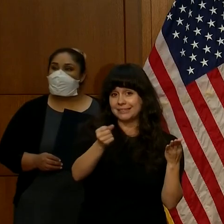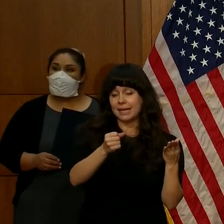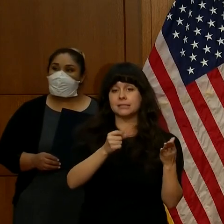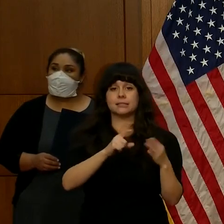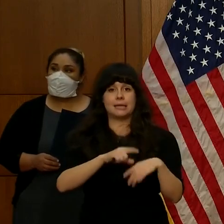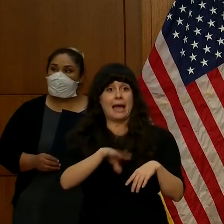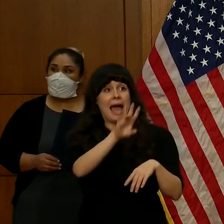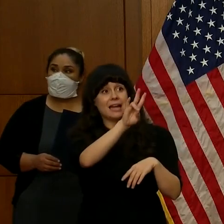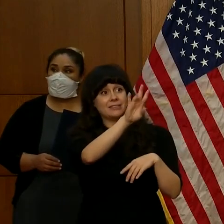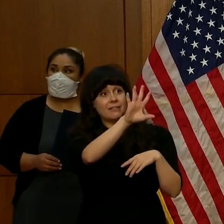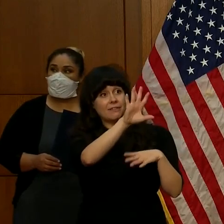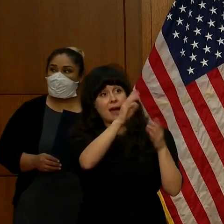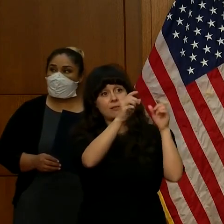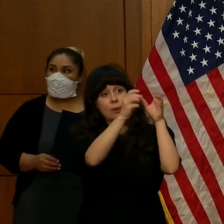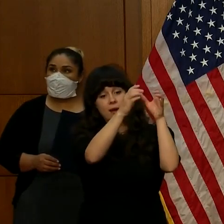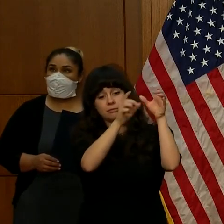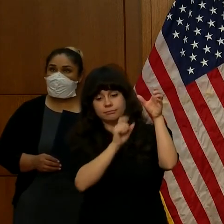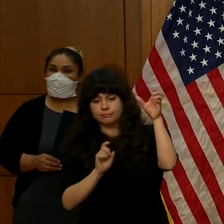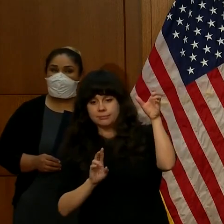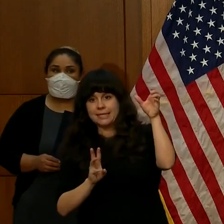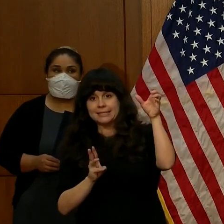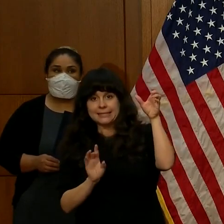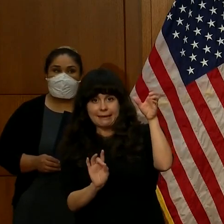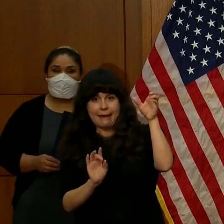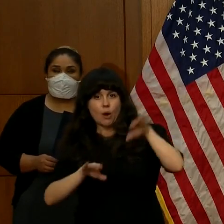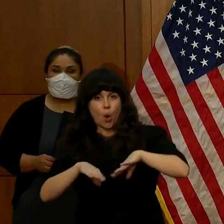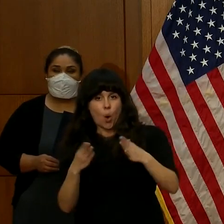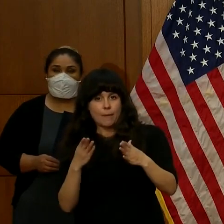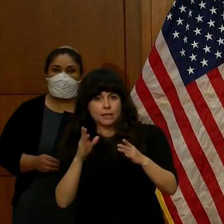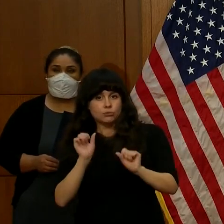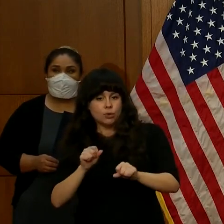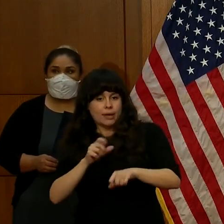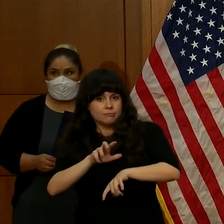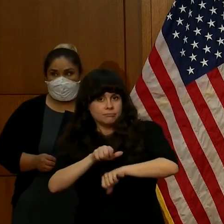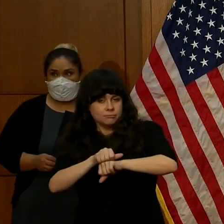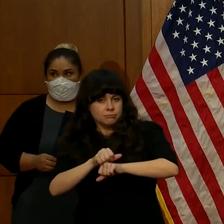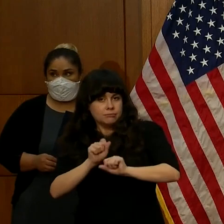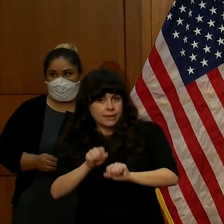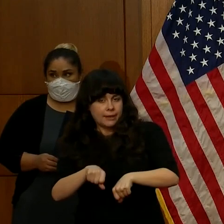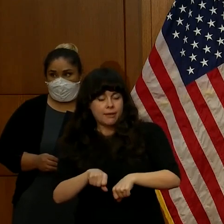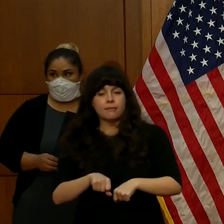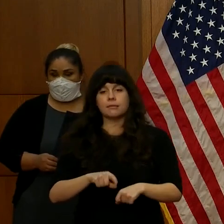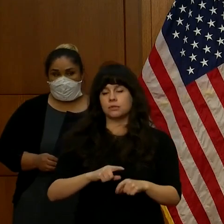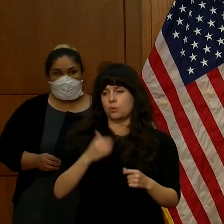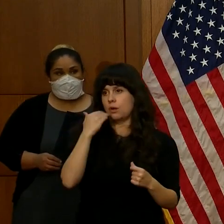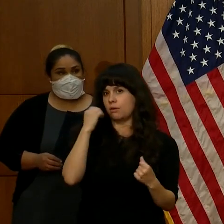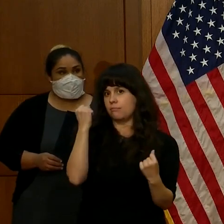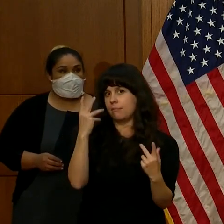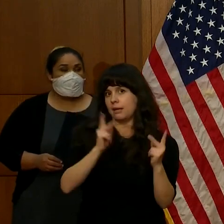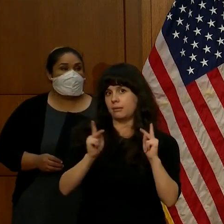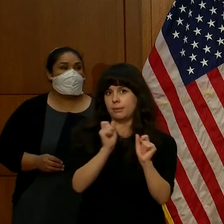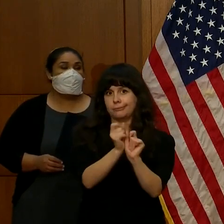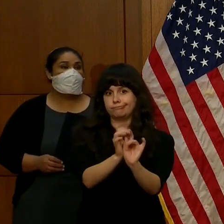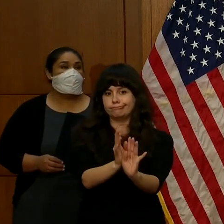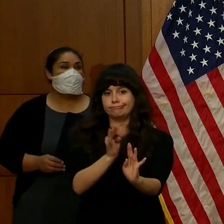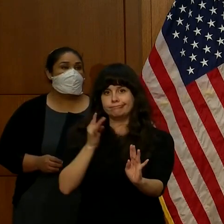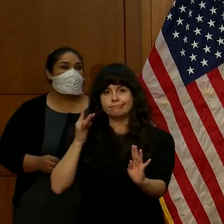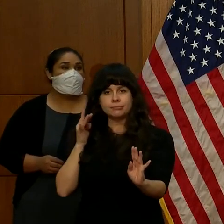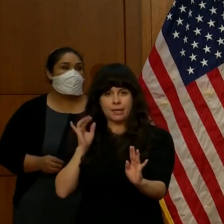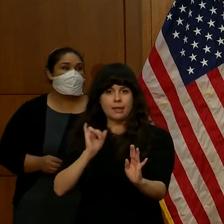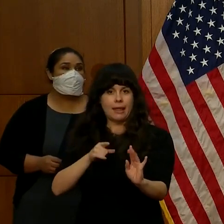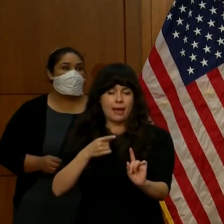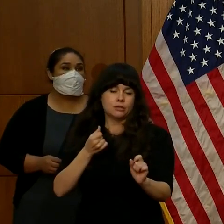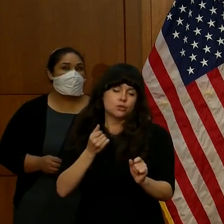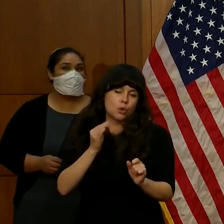offices open for appointments. I know lots of people are in line for appointments, so I am extending